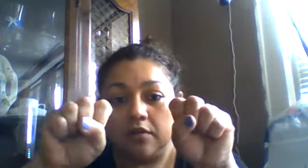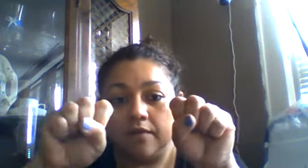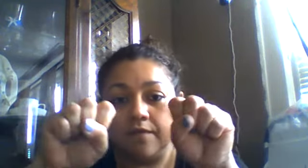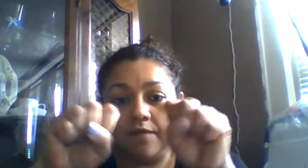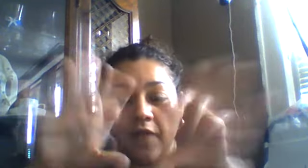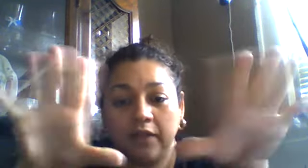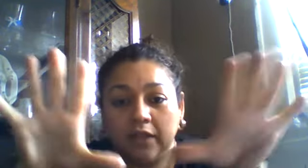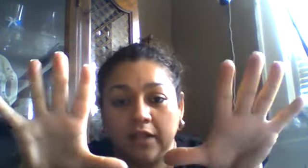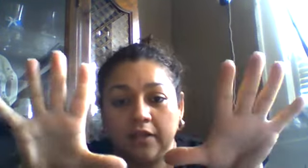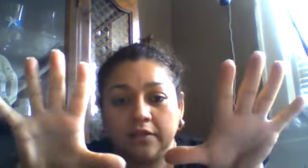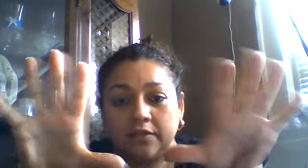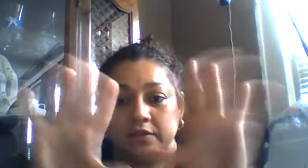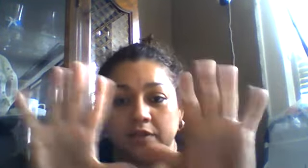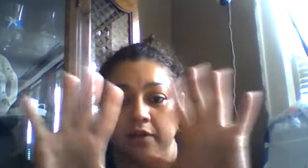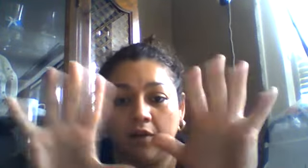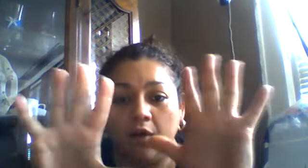Nothing, zero.